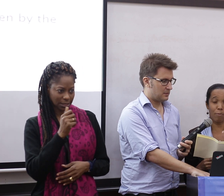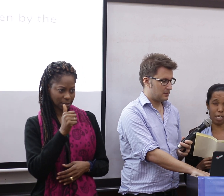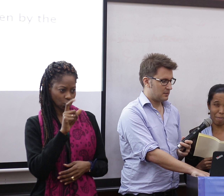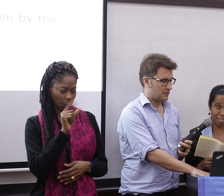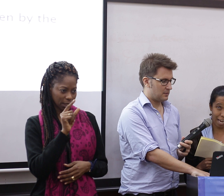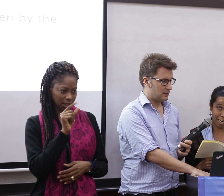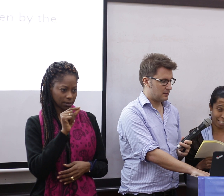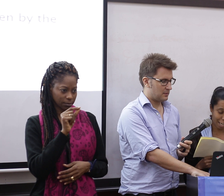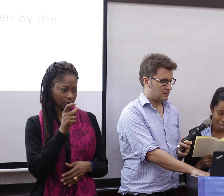and we'll get back to that later.